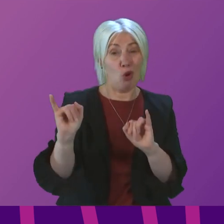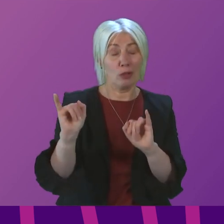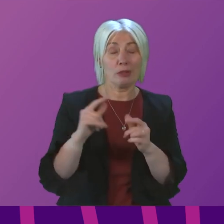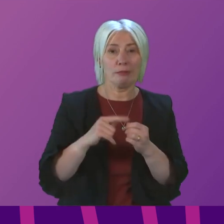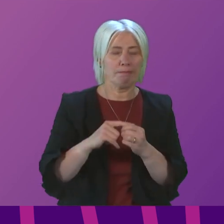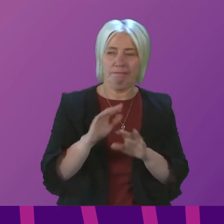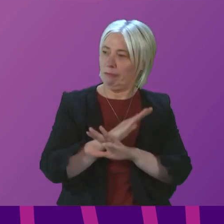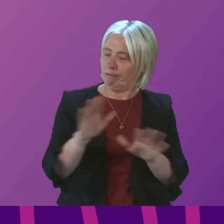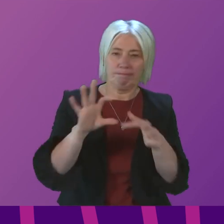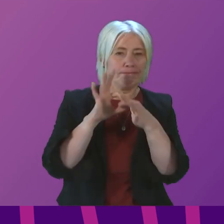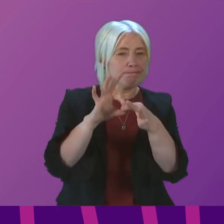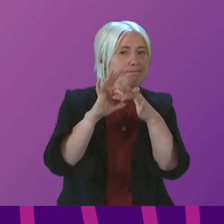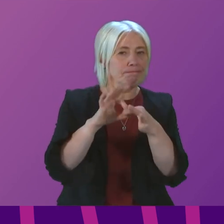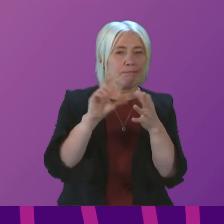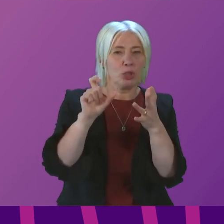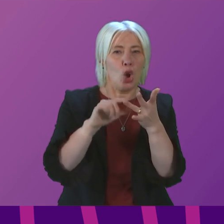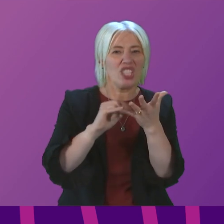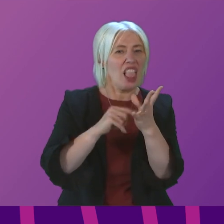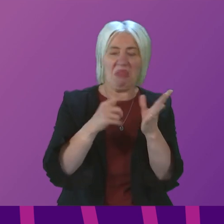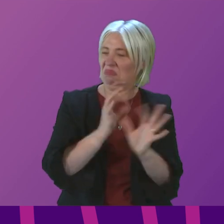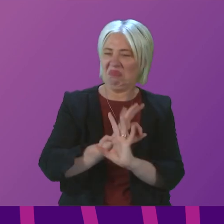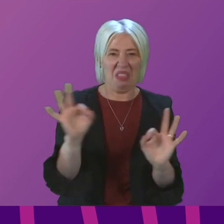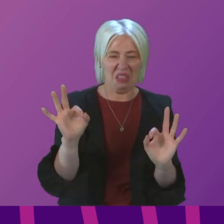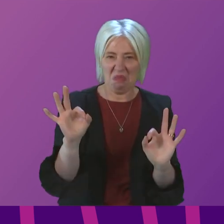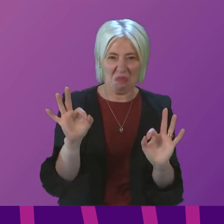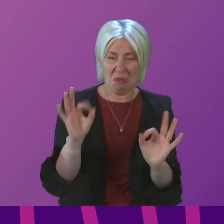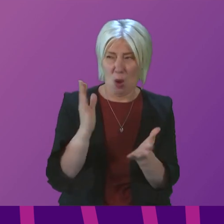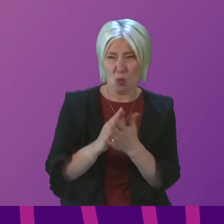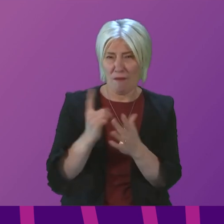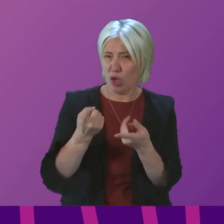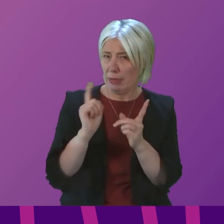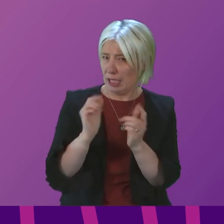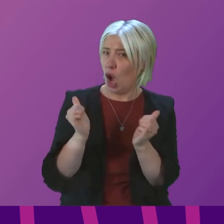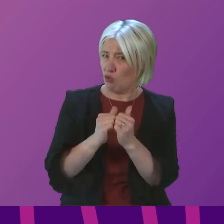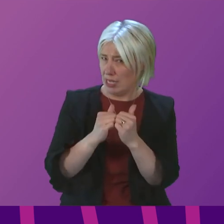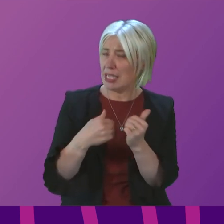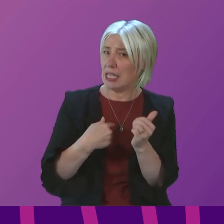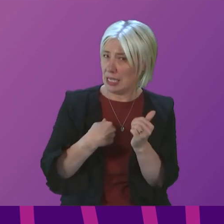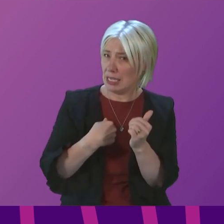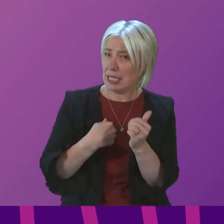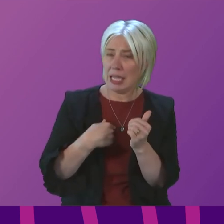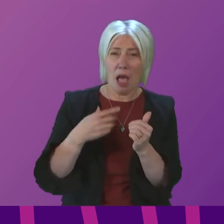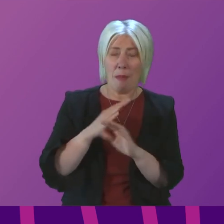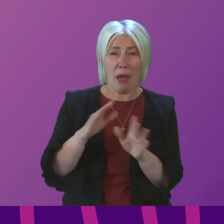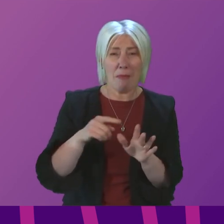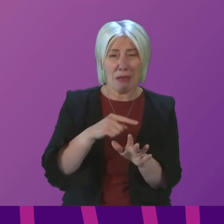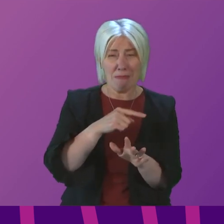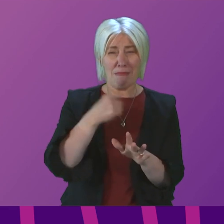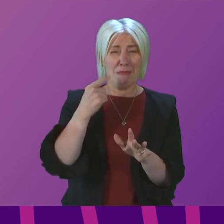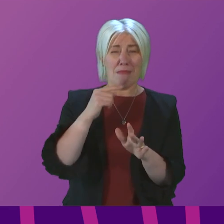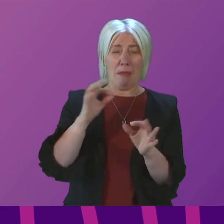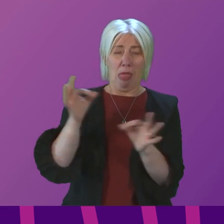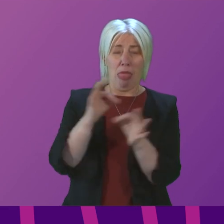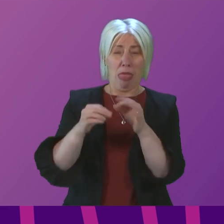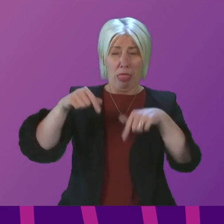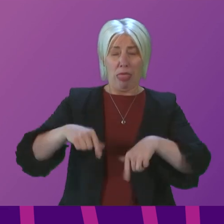There has been no engagement with Cosler about this. I am sure the First Minister will agree with me that being disingenuous with the Parliament